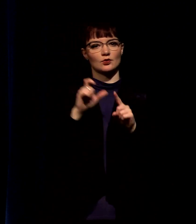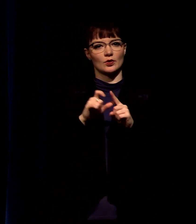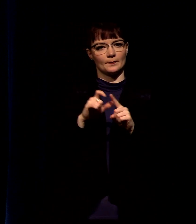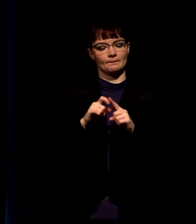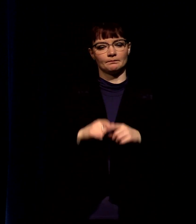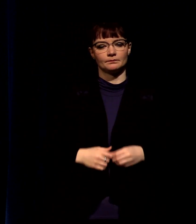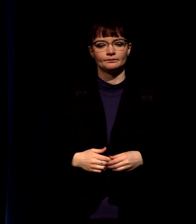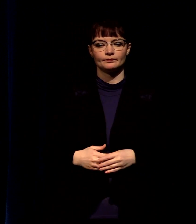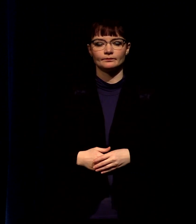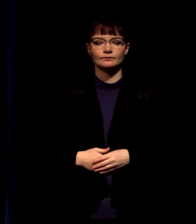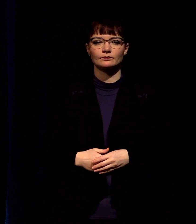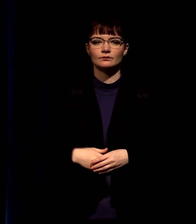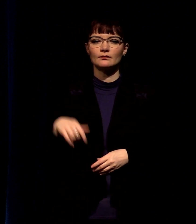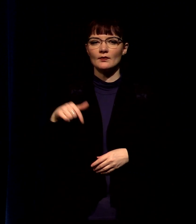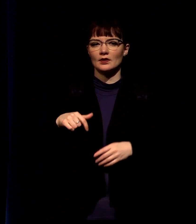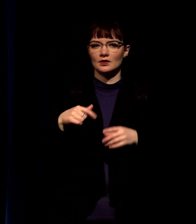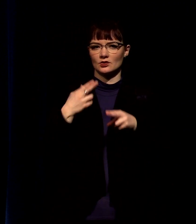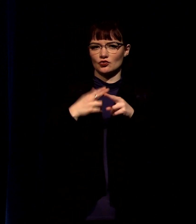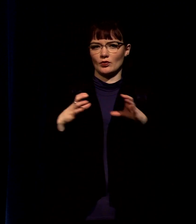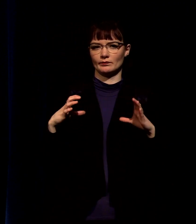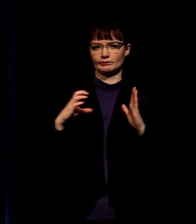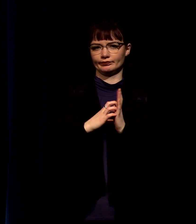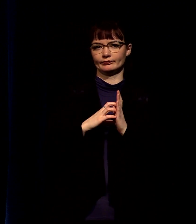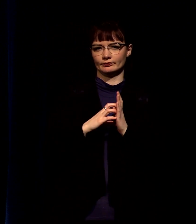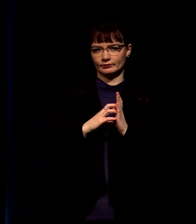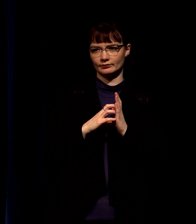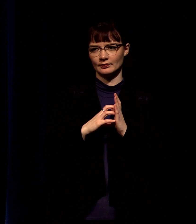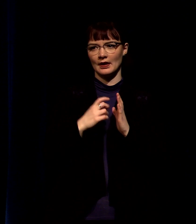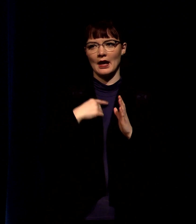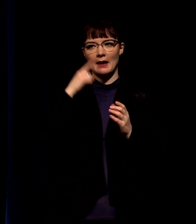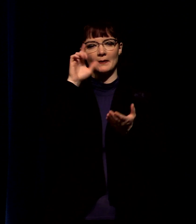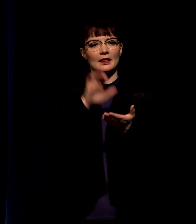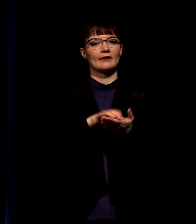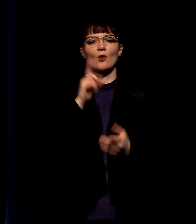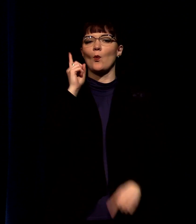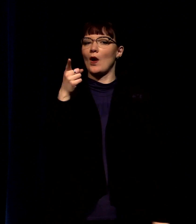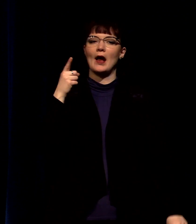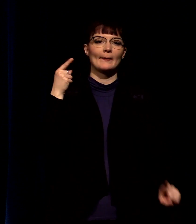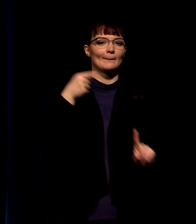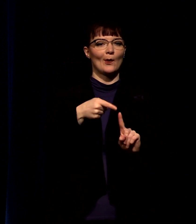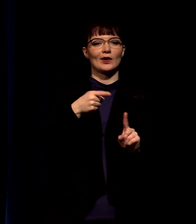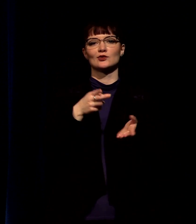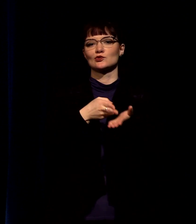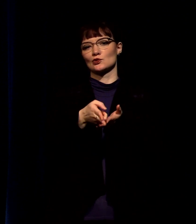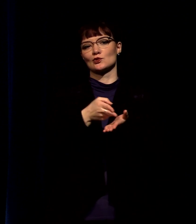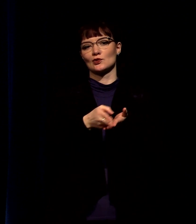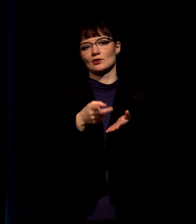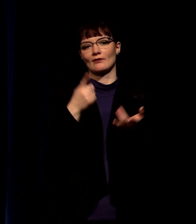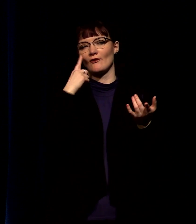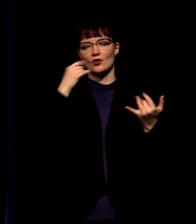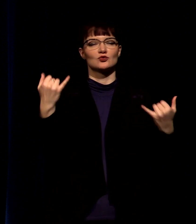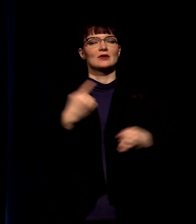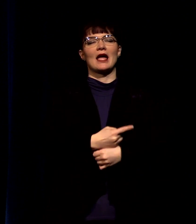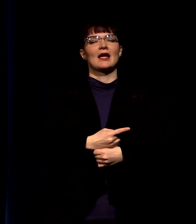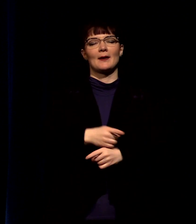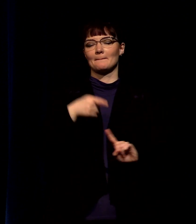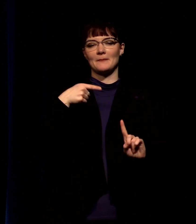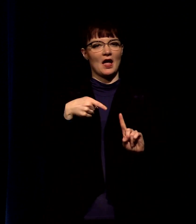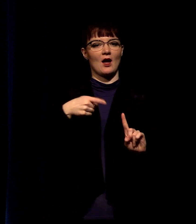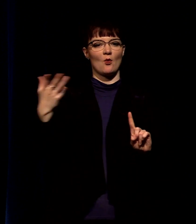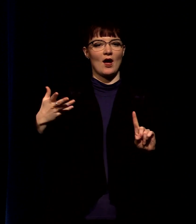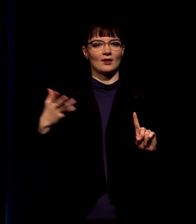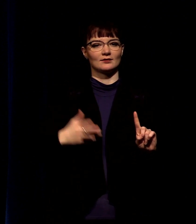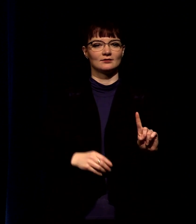in this kind of short little passage i believe that there's one big truth that you have for today this is it